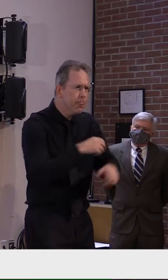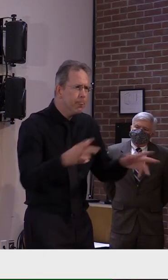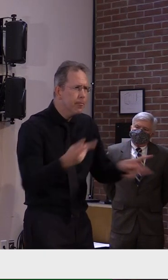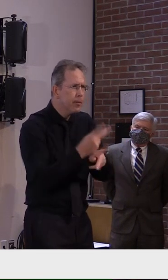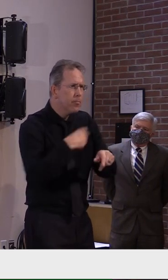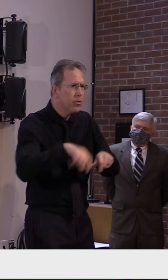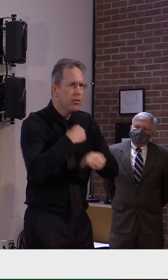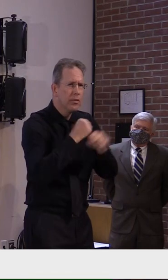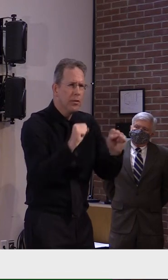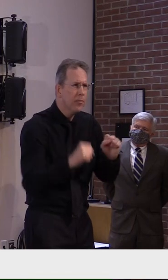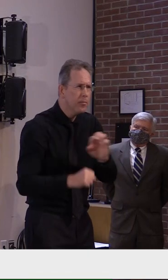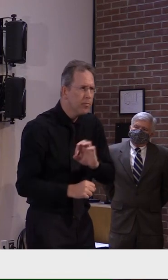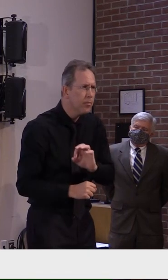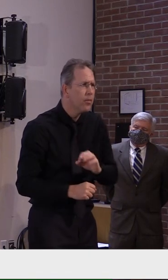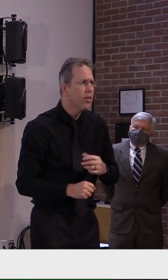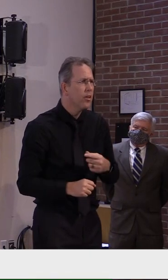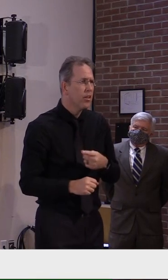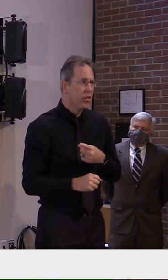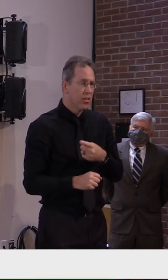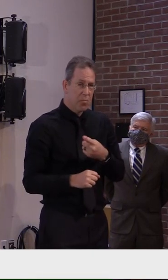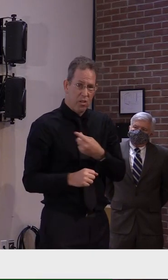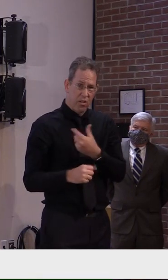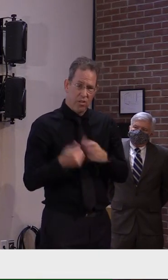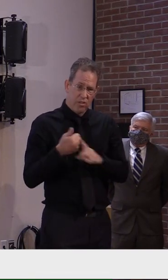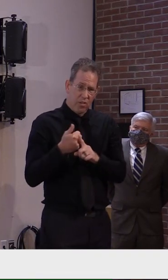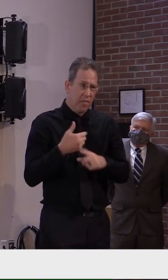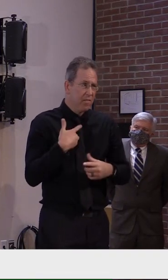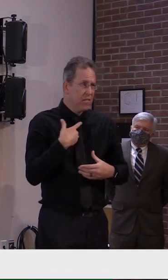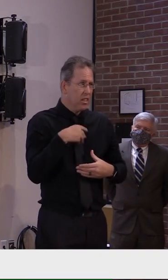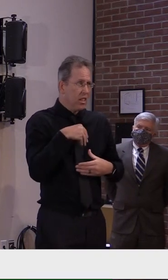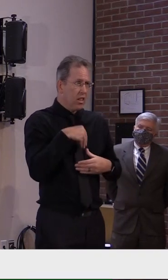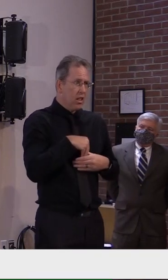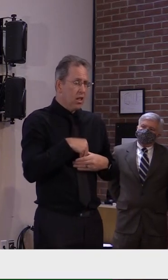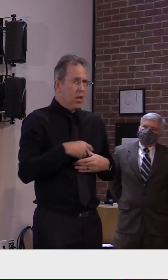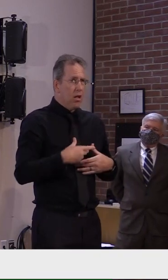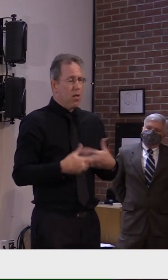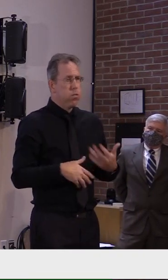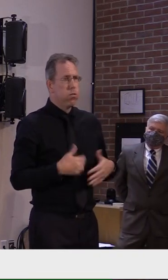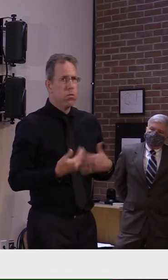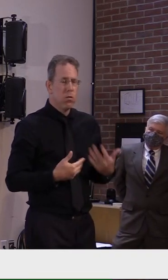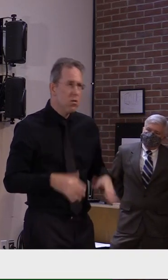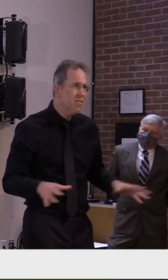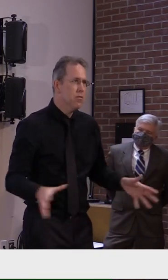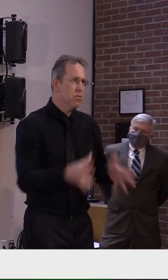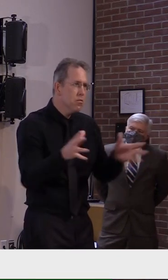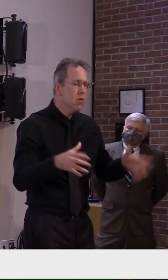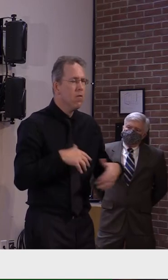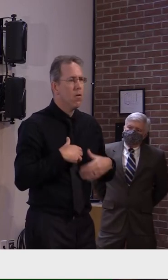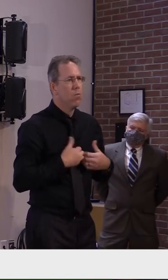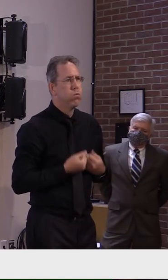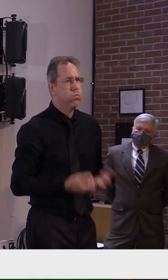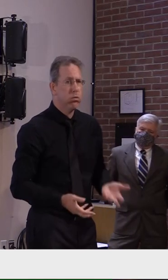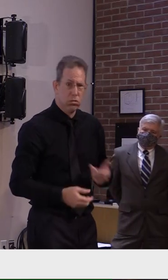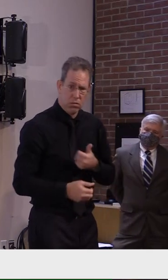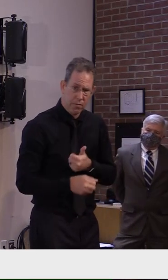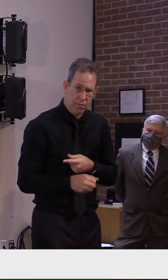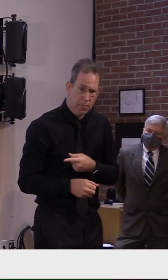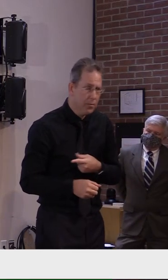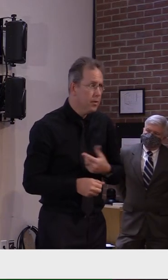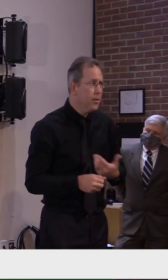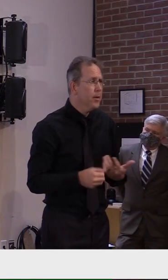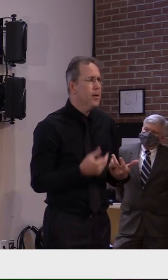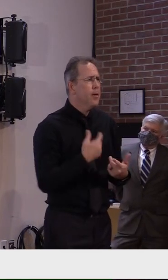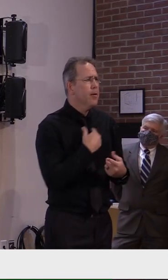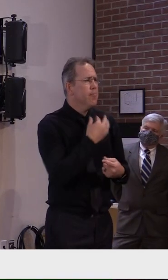maybe more exposed than at any other time given what we just talked about that um that you're really just um putting calls out